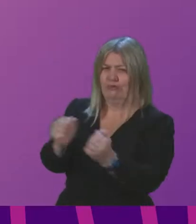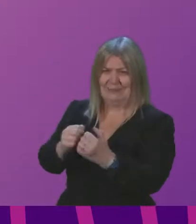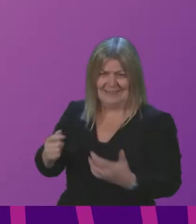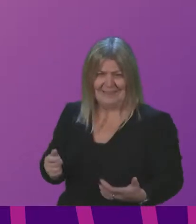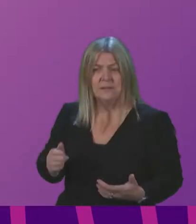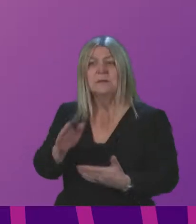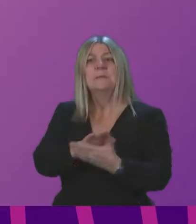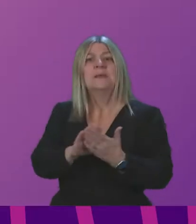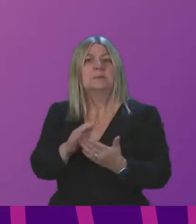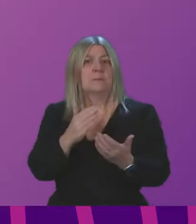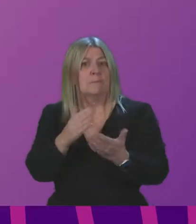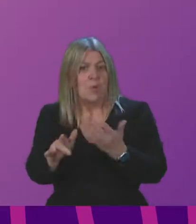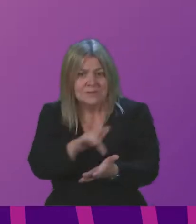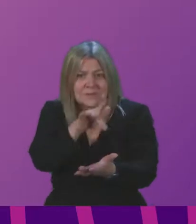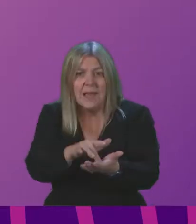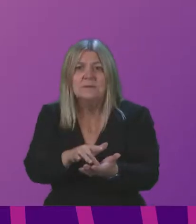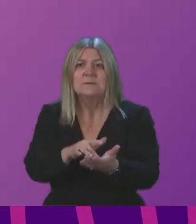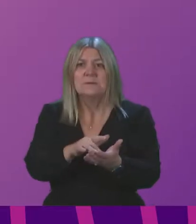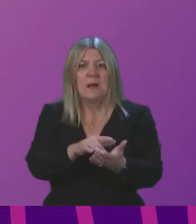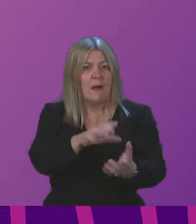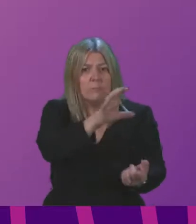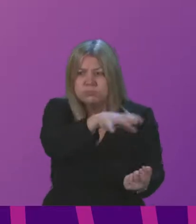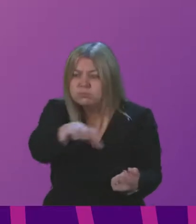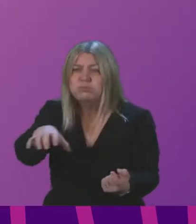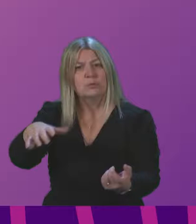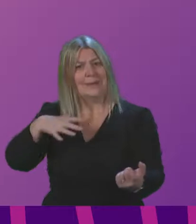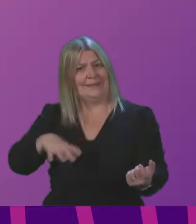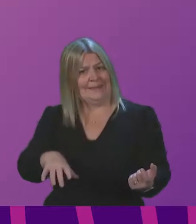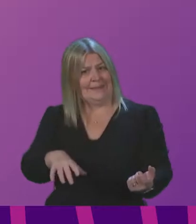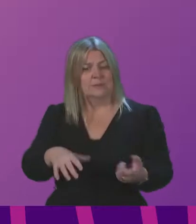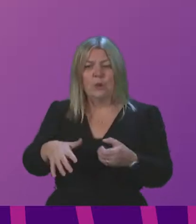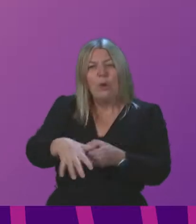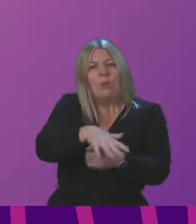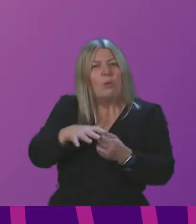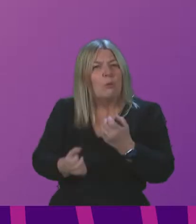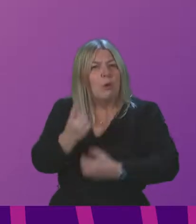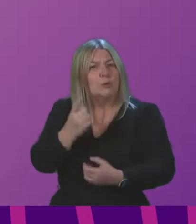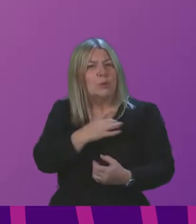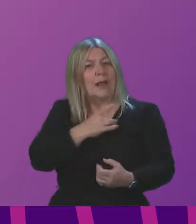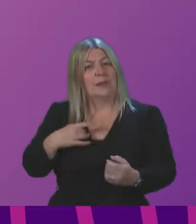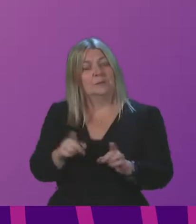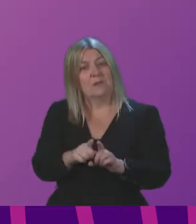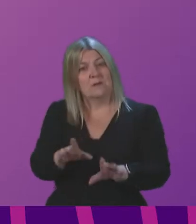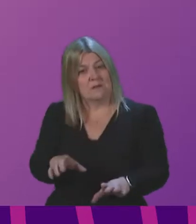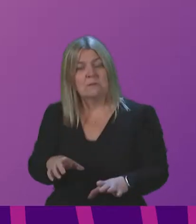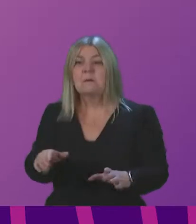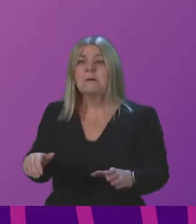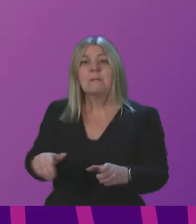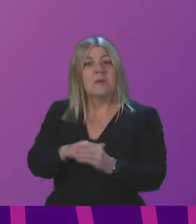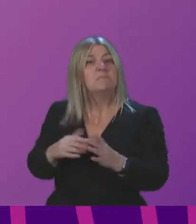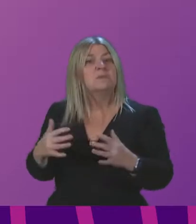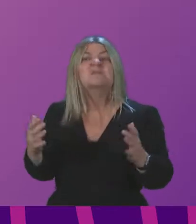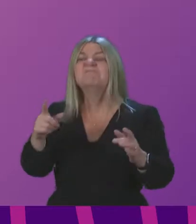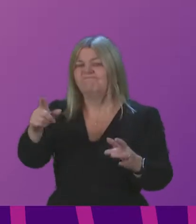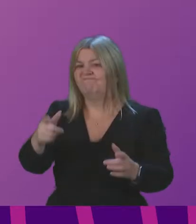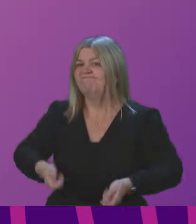mobile and walk-in vaccination centres and many more local opportunities for clinics. Members have, of course, raised complaints about